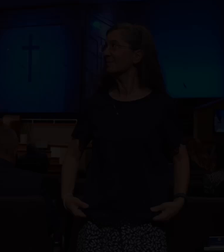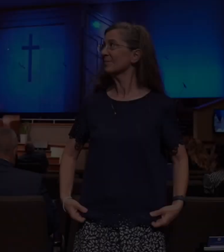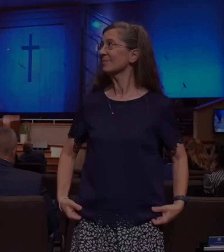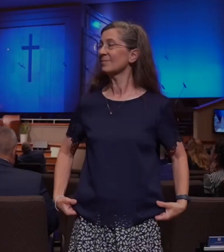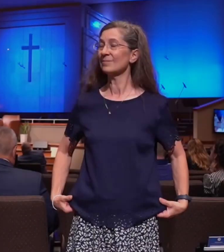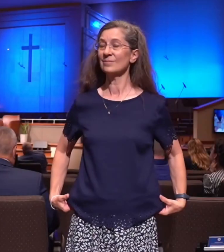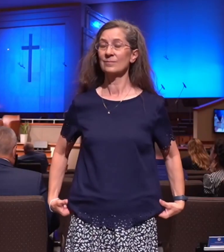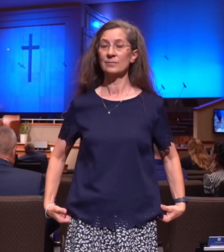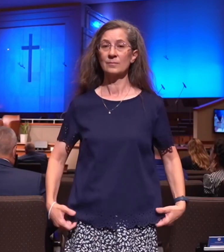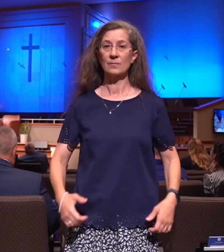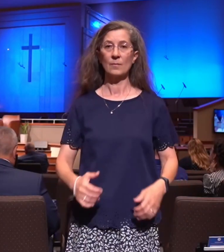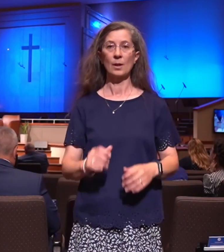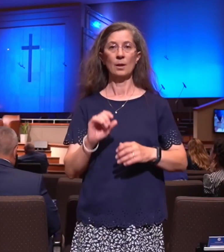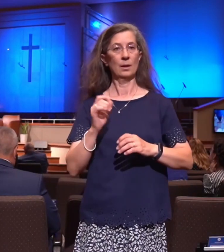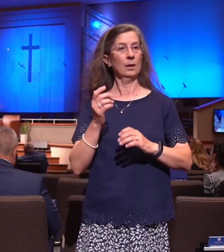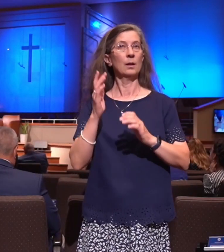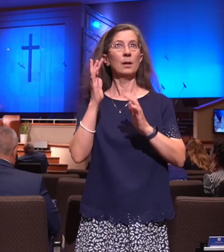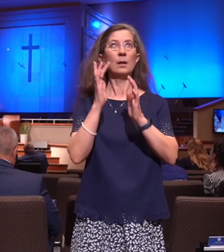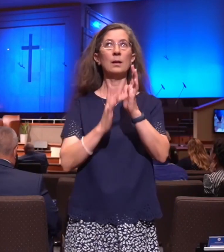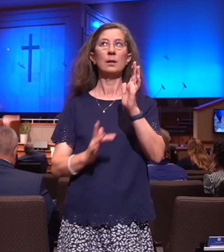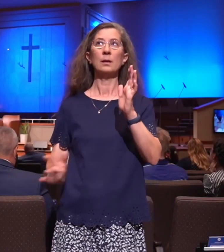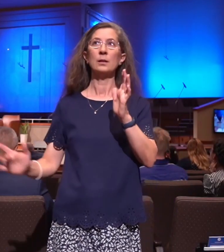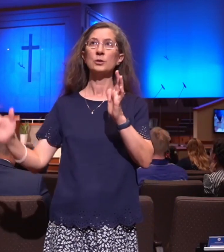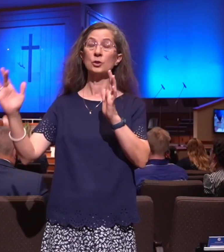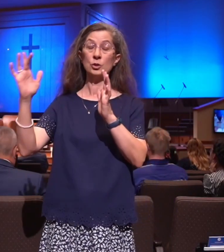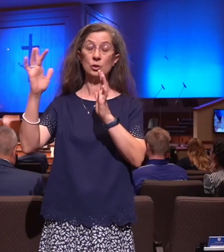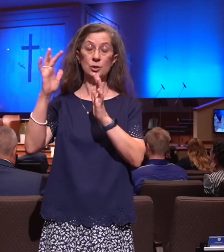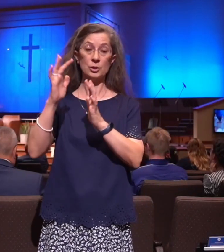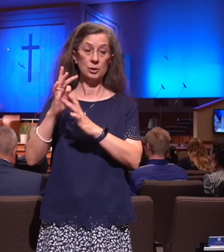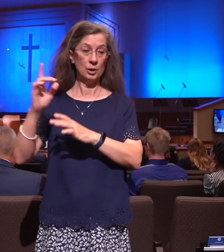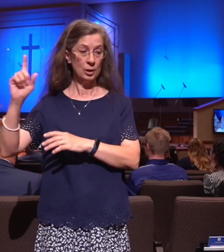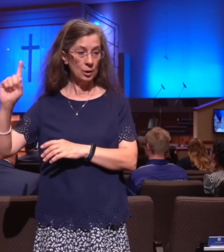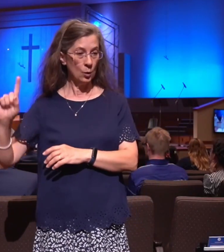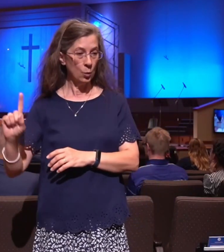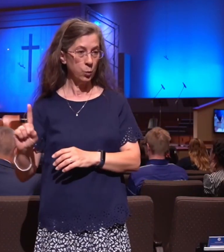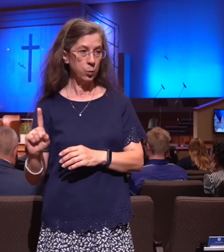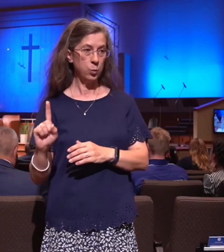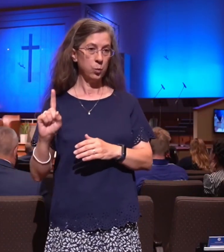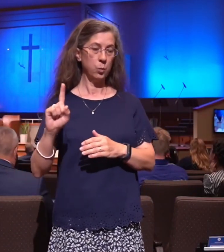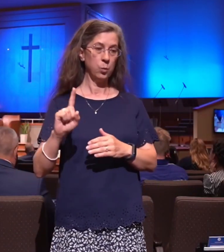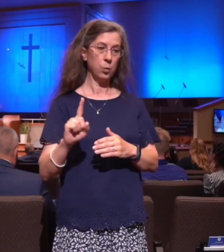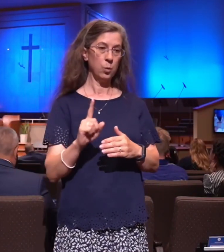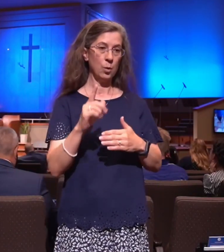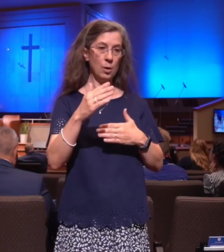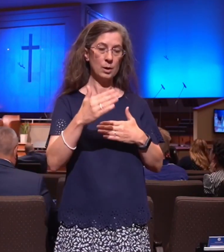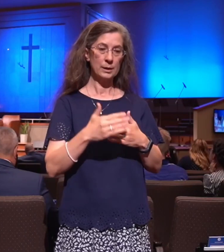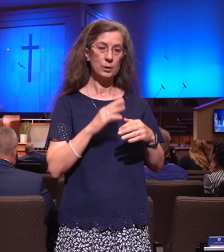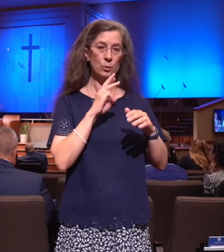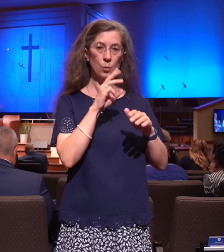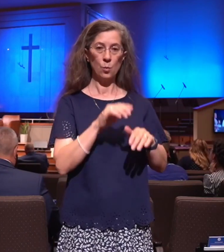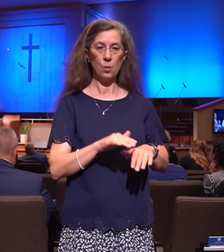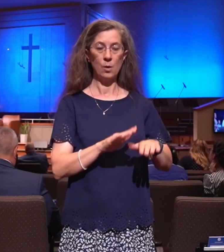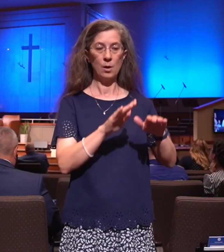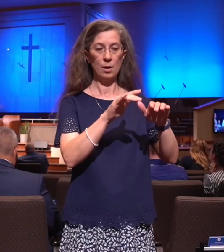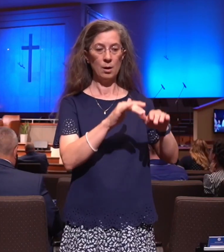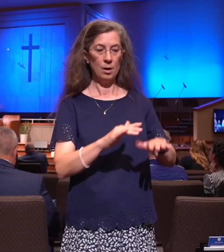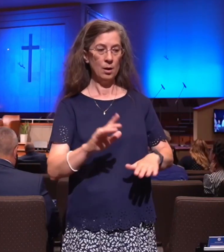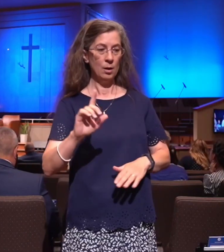He walked along the shores of Galilee, from